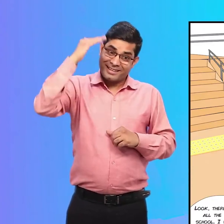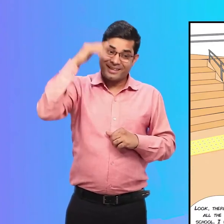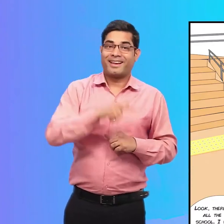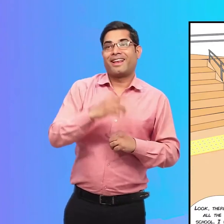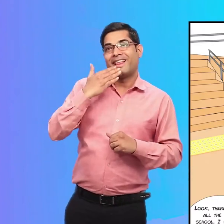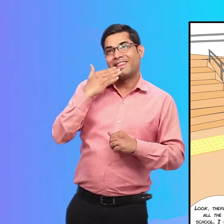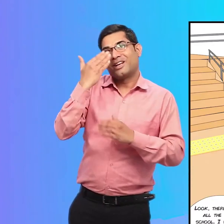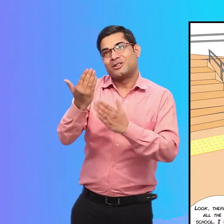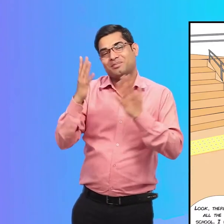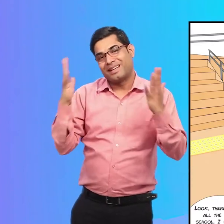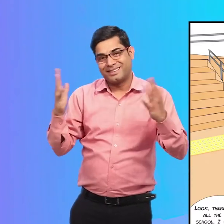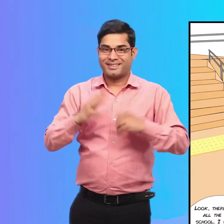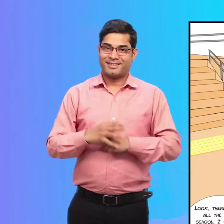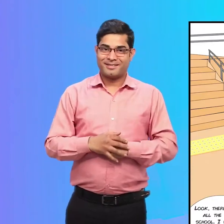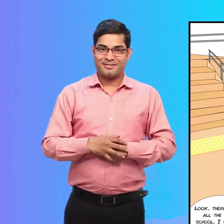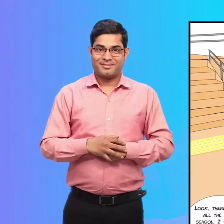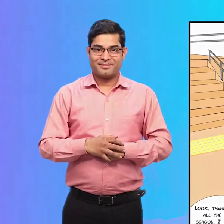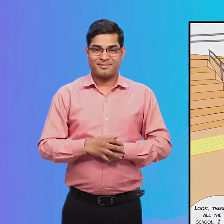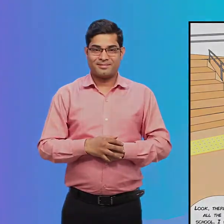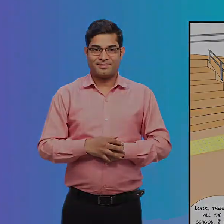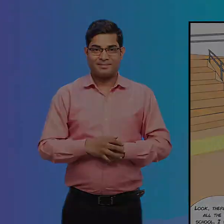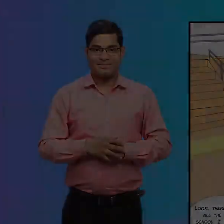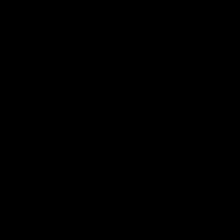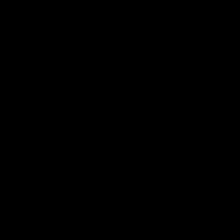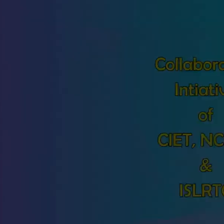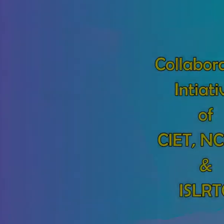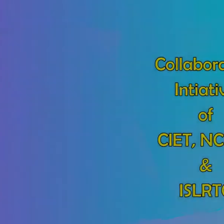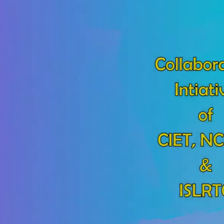Thank you, Didi! You You